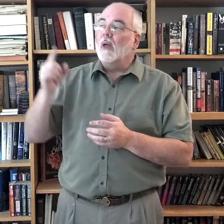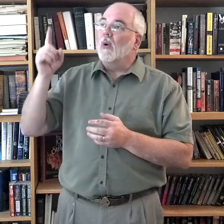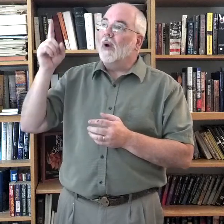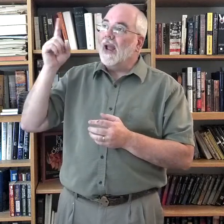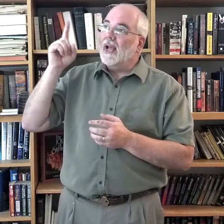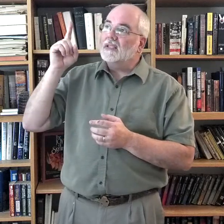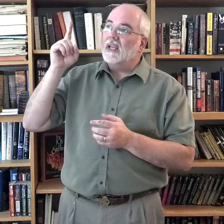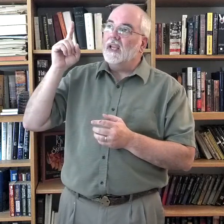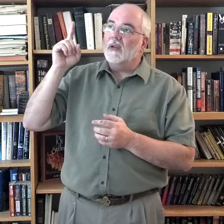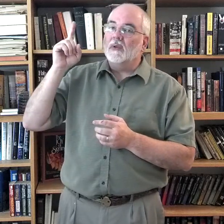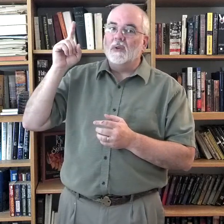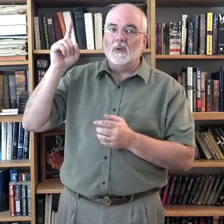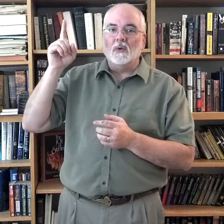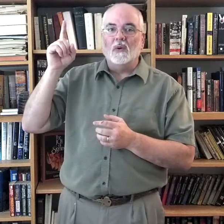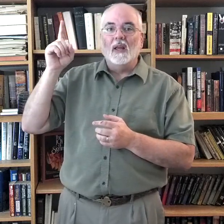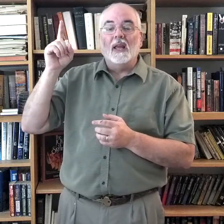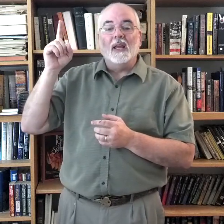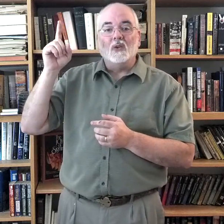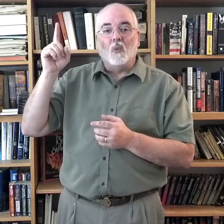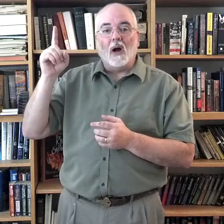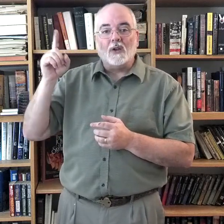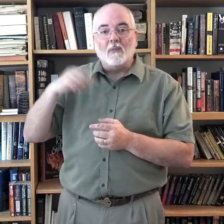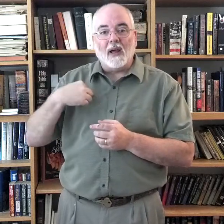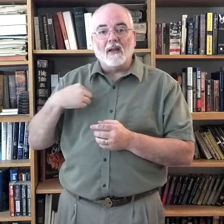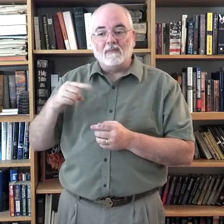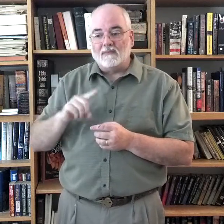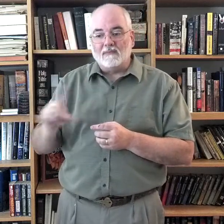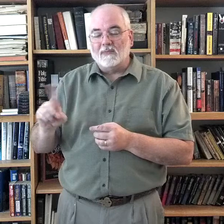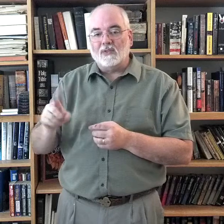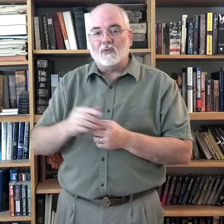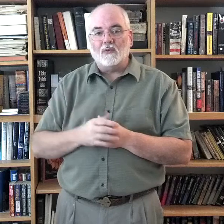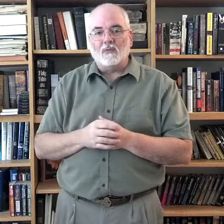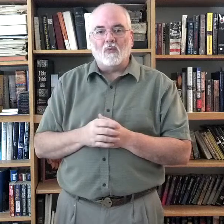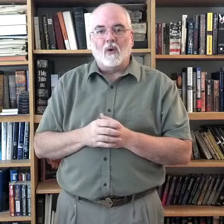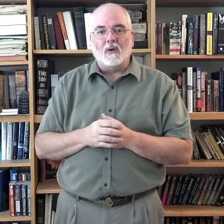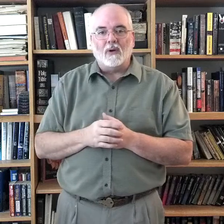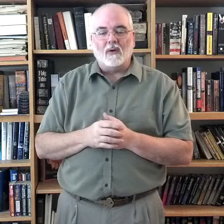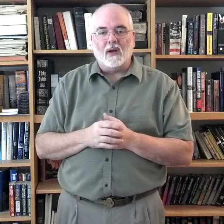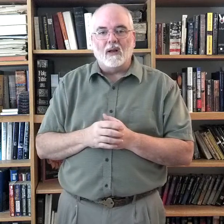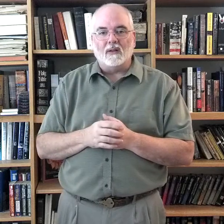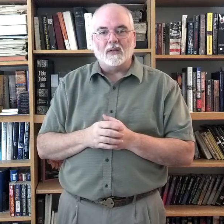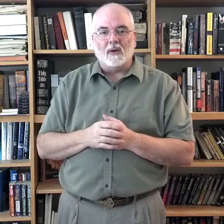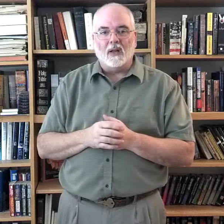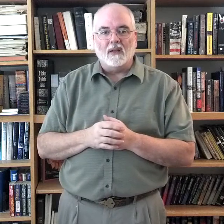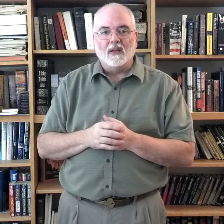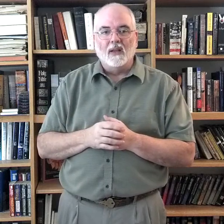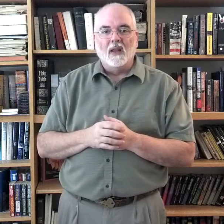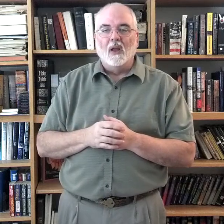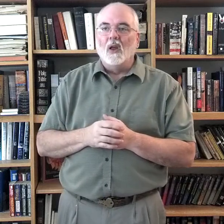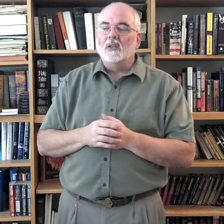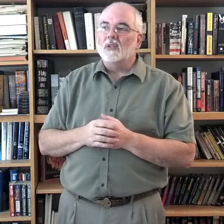what we're asking him to do is watch my wandering around. Alright? So,